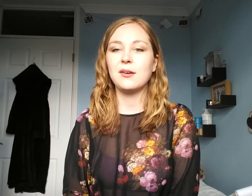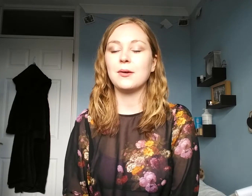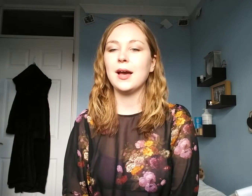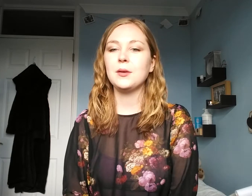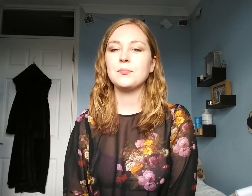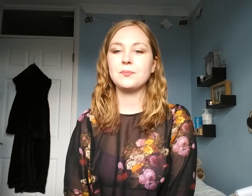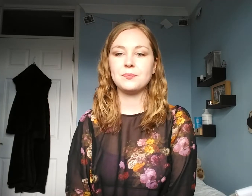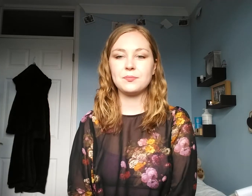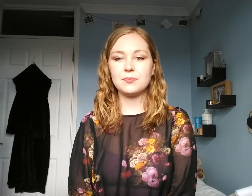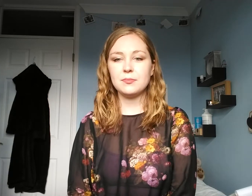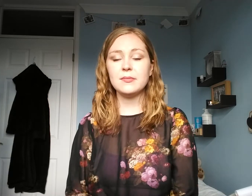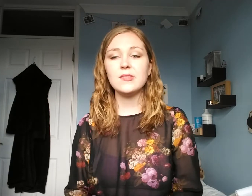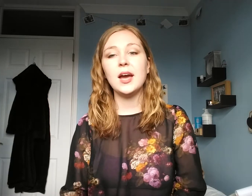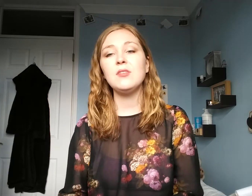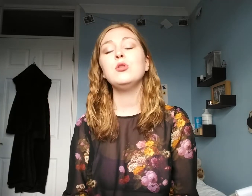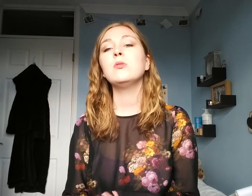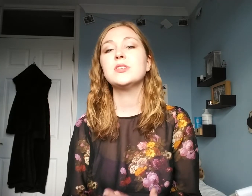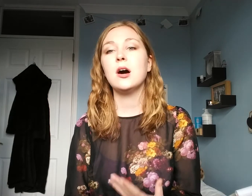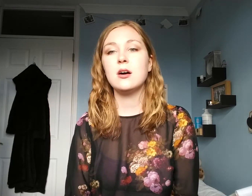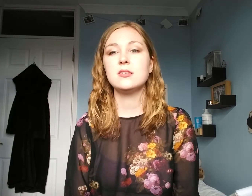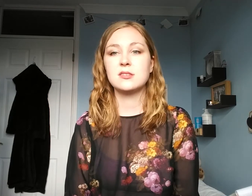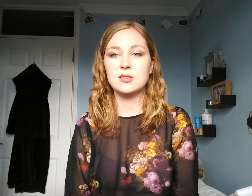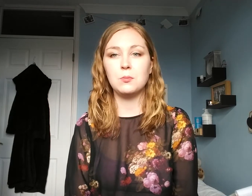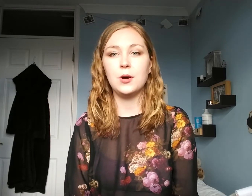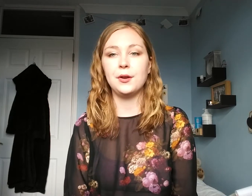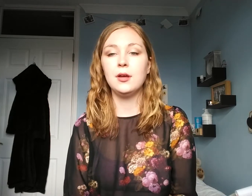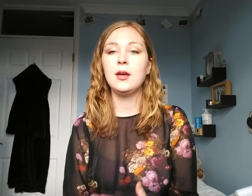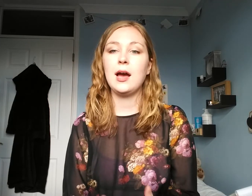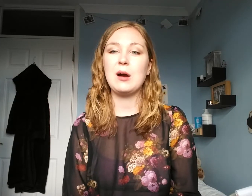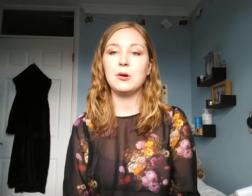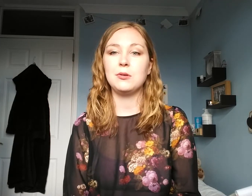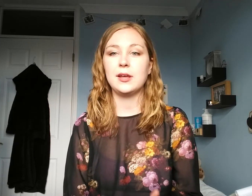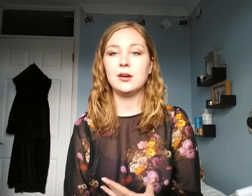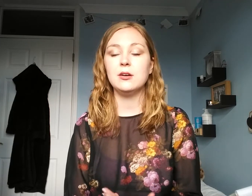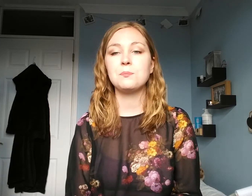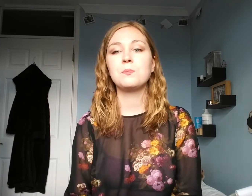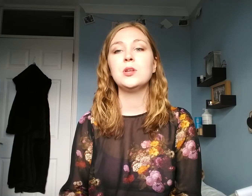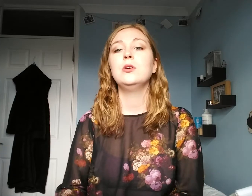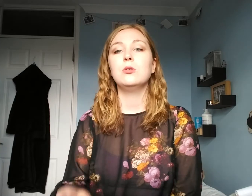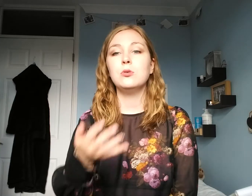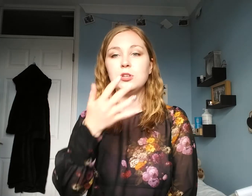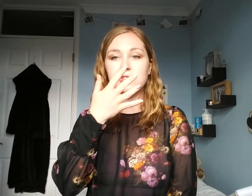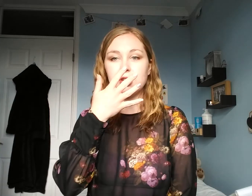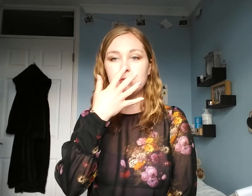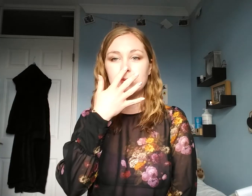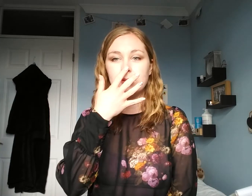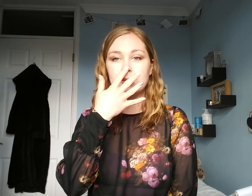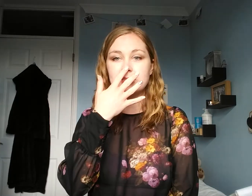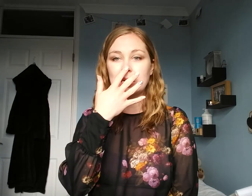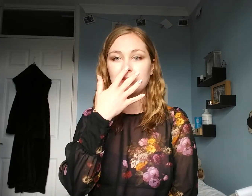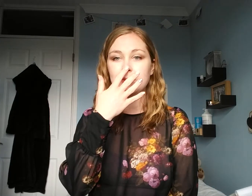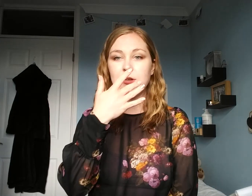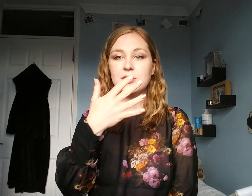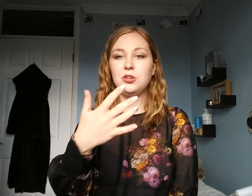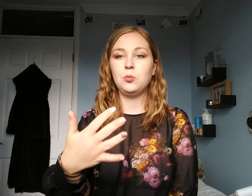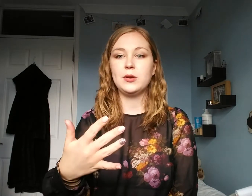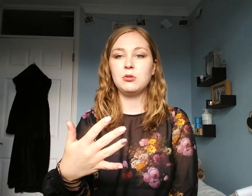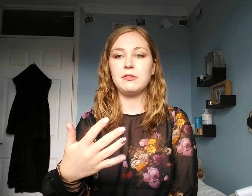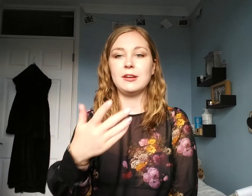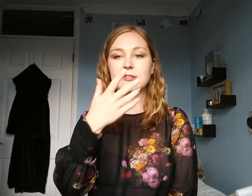Okay? And if you want to ask someone how old they are, all you do is start from the nose, and you wiggle your fingers